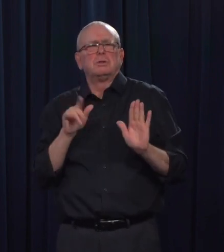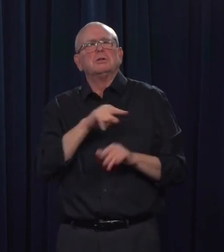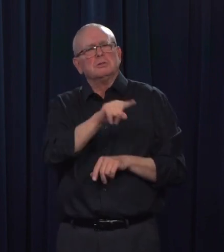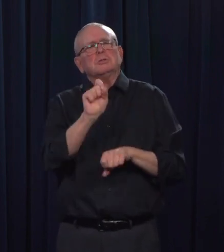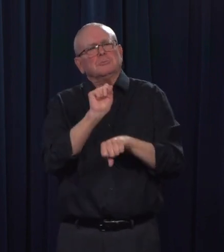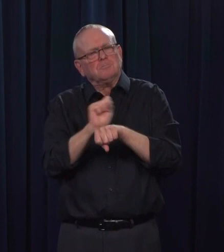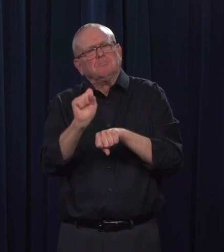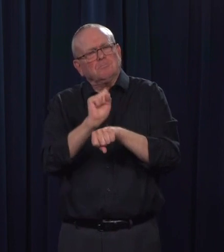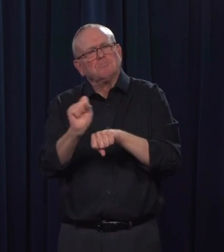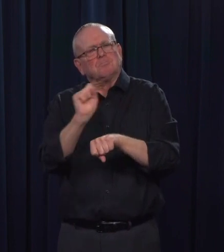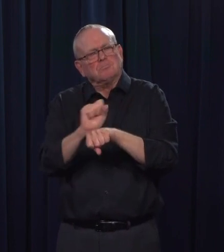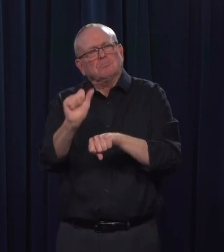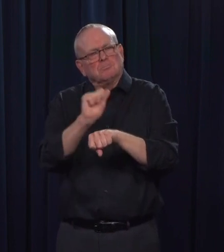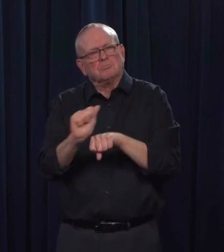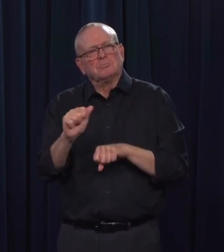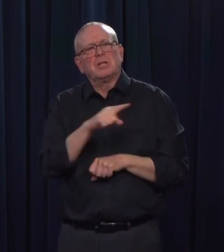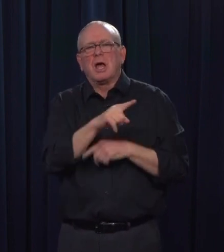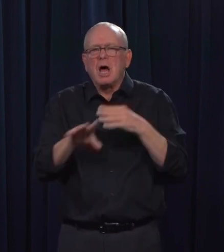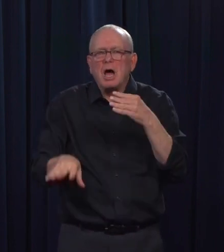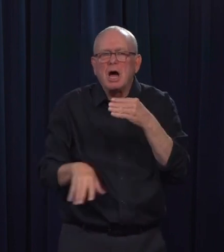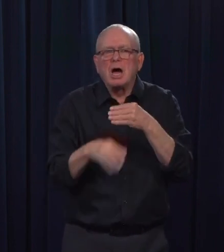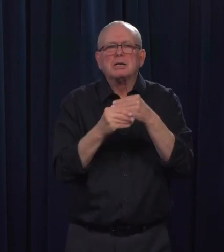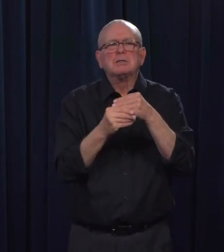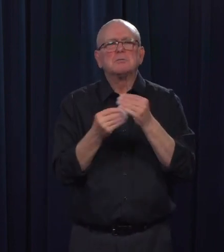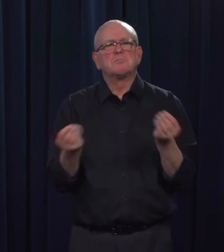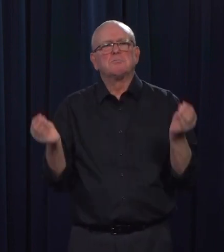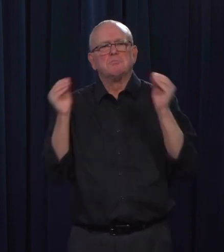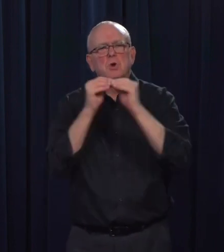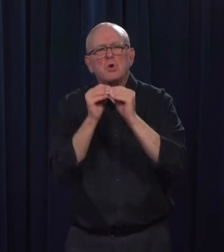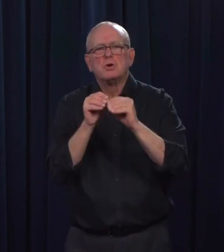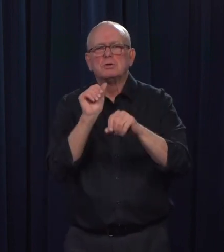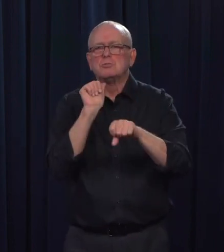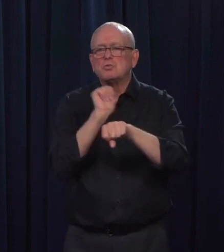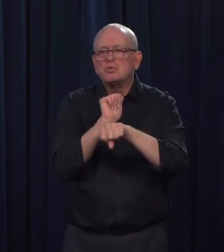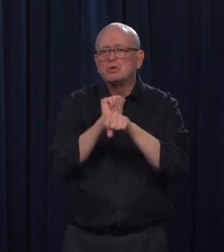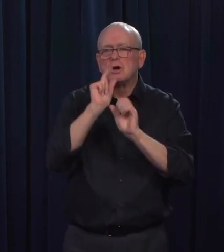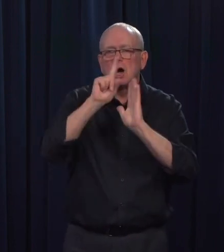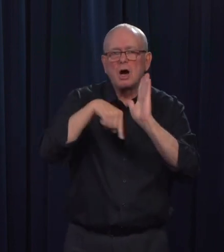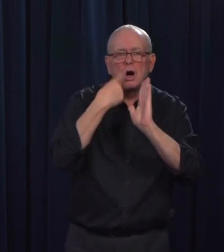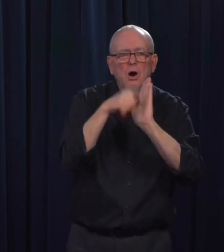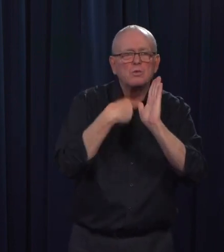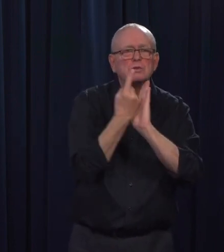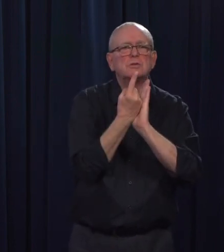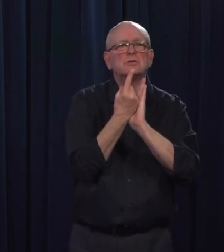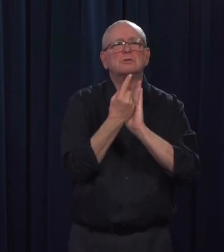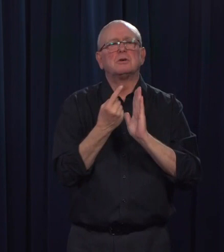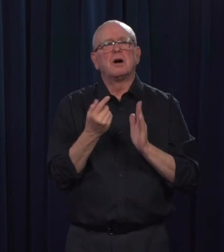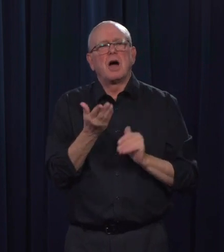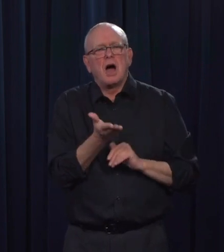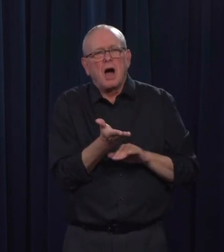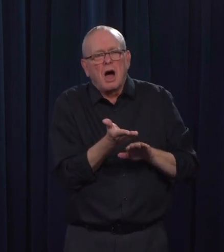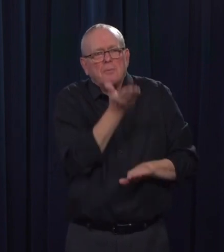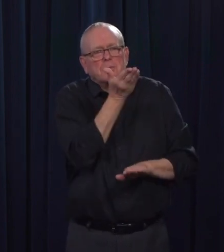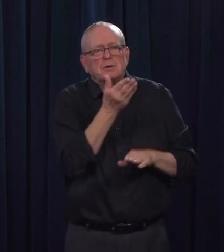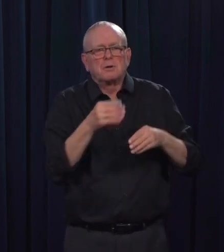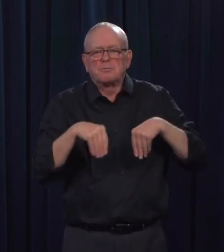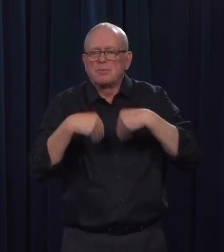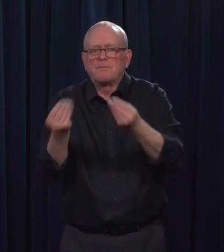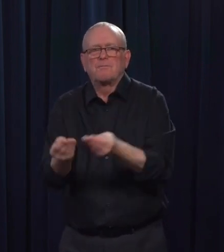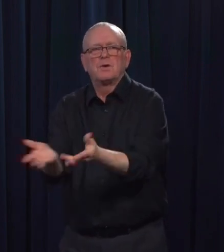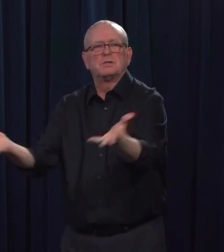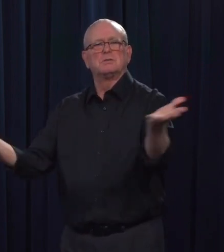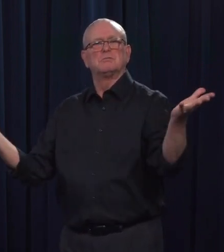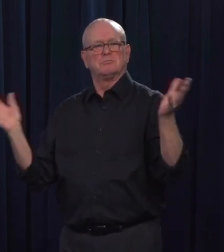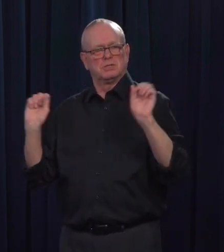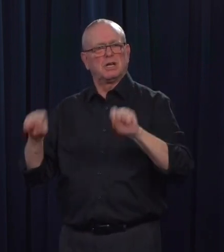24 seven. There are adding extra shifts. So it is something that they want to be able to wrap, ramp up demand of, if they need to, that they can be